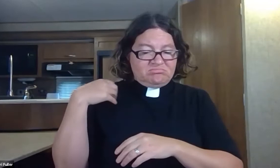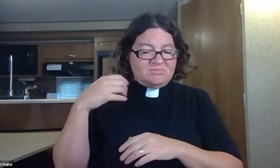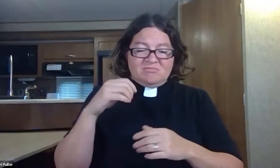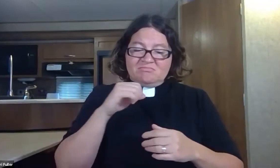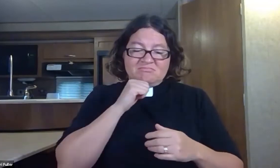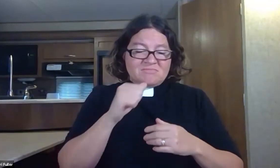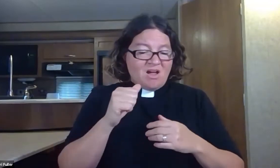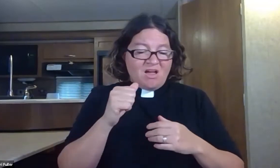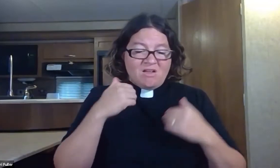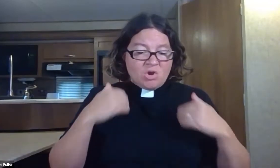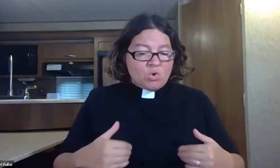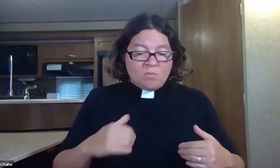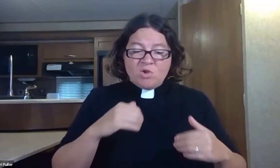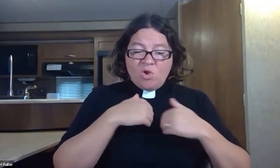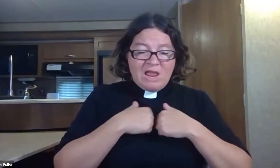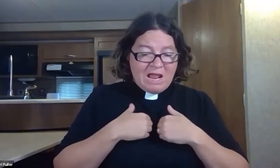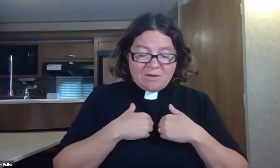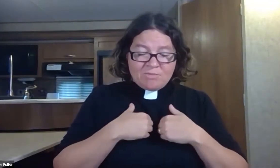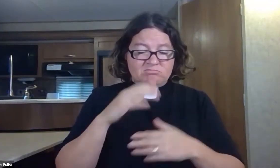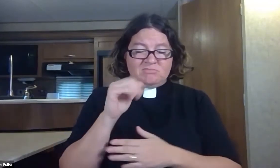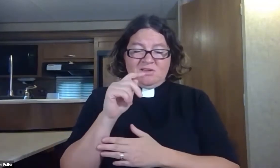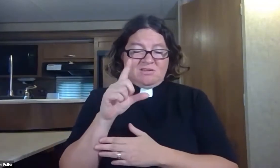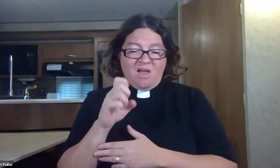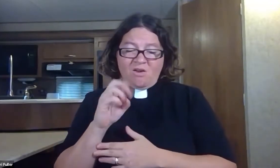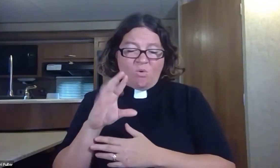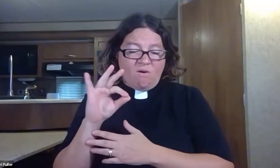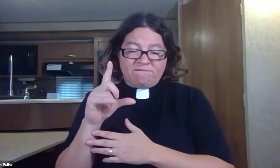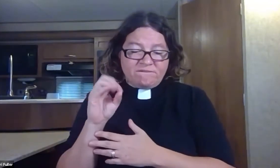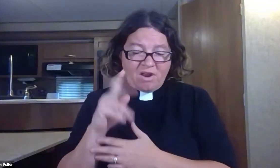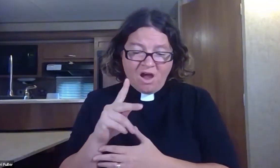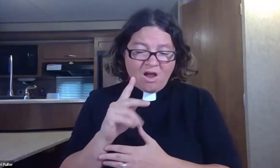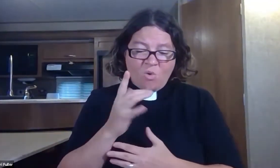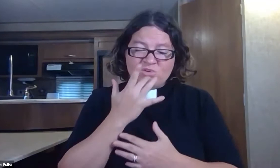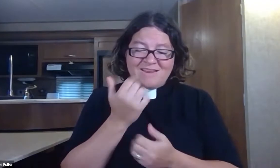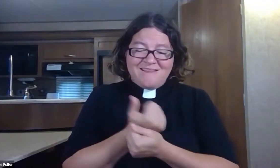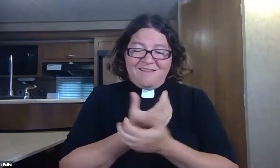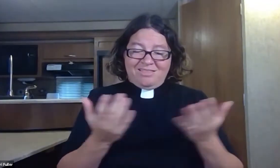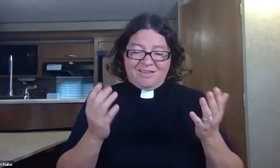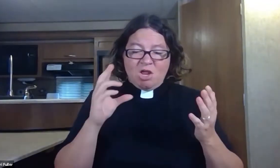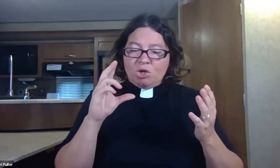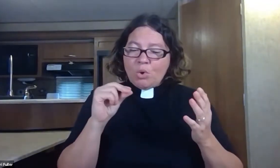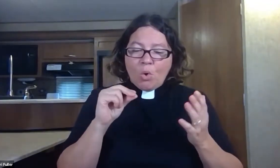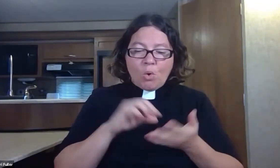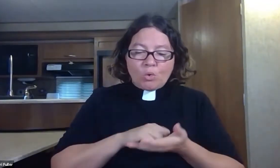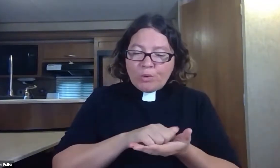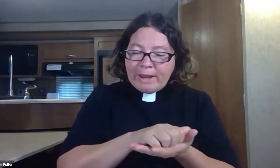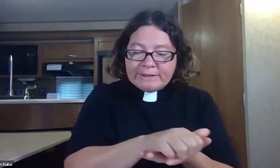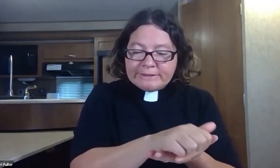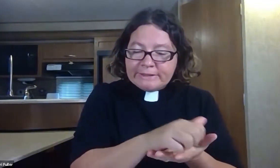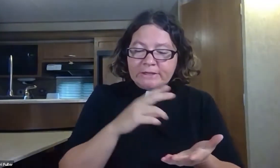animal, cattle nor flock, will taste anything. No grazing,